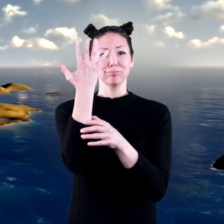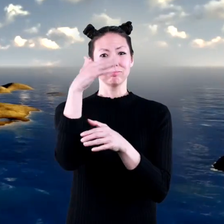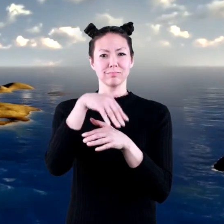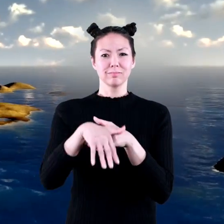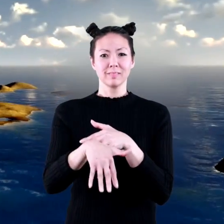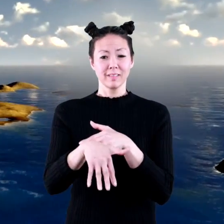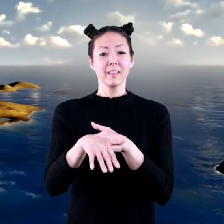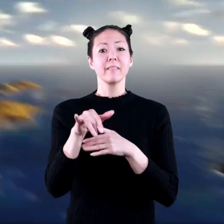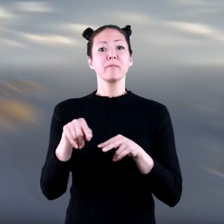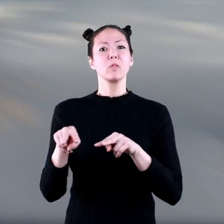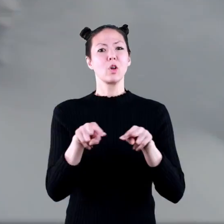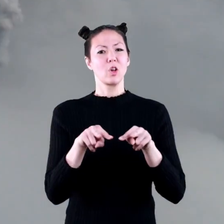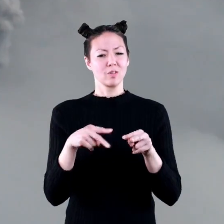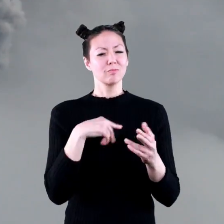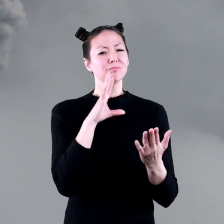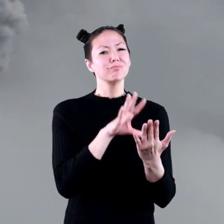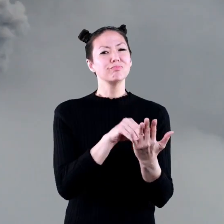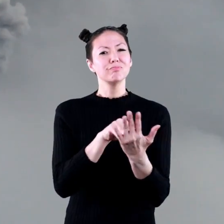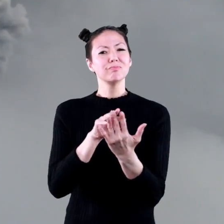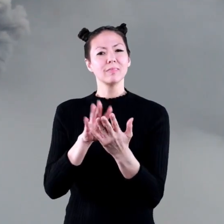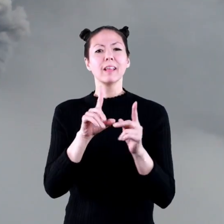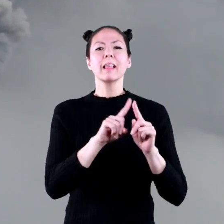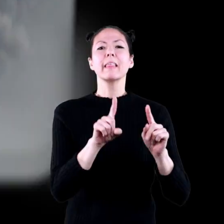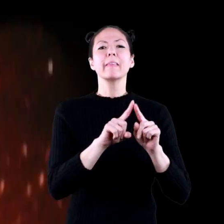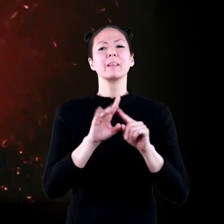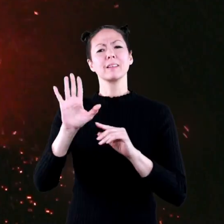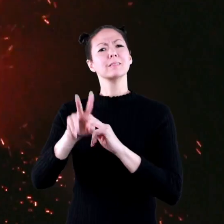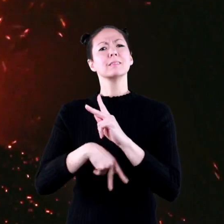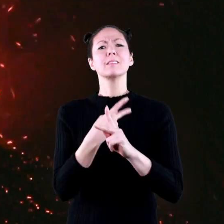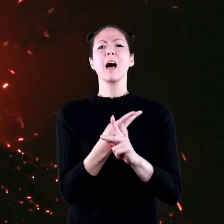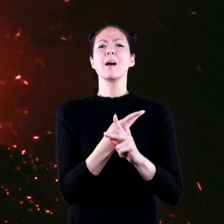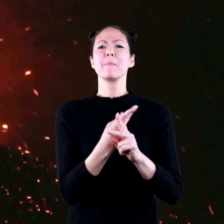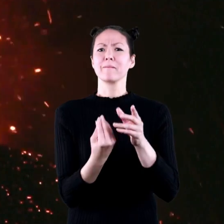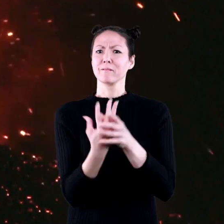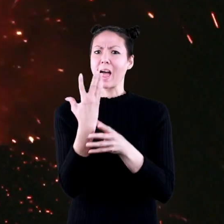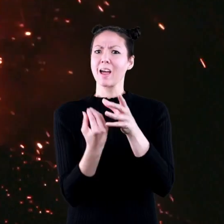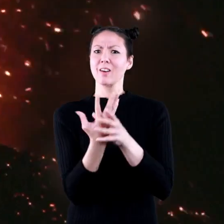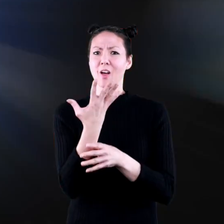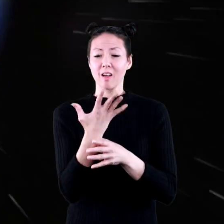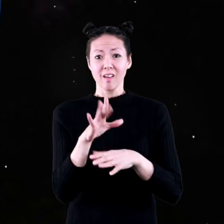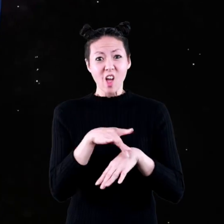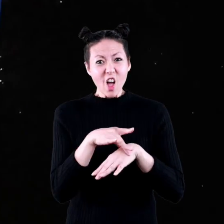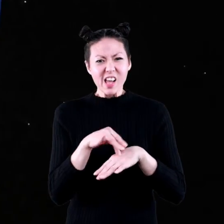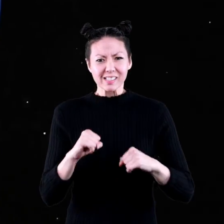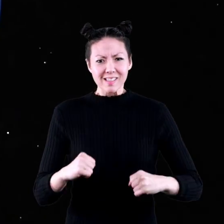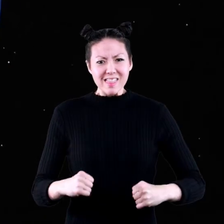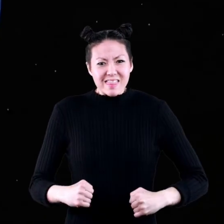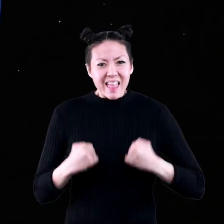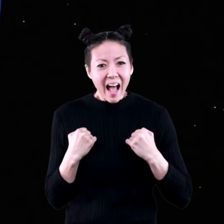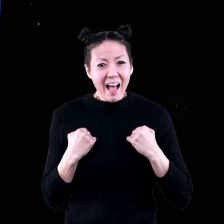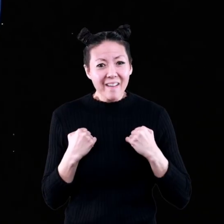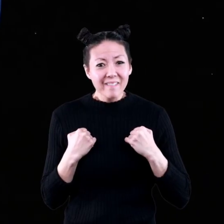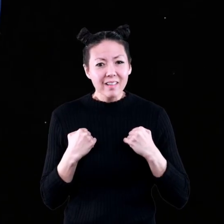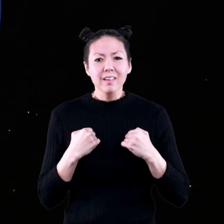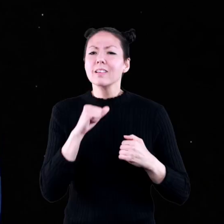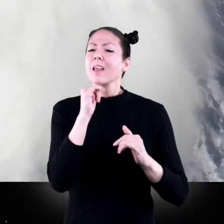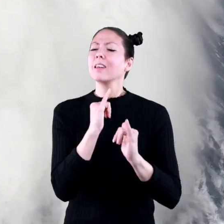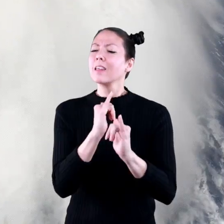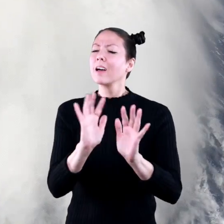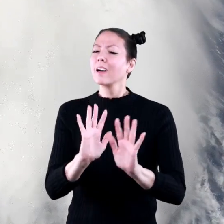Volcanoes. In this video, we're going to learn about different types of volcanoes. The earth is alive! Not alive